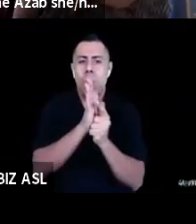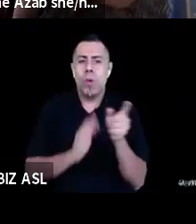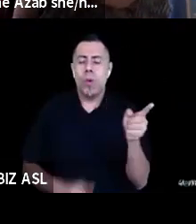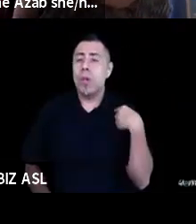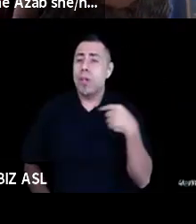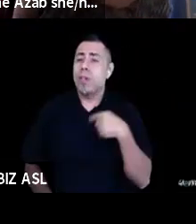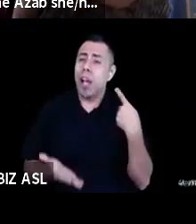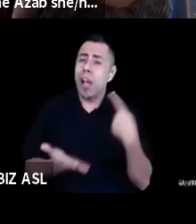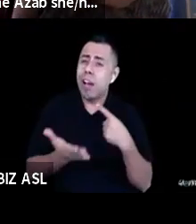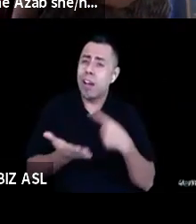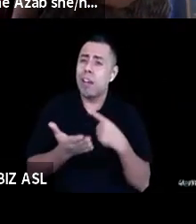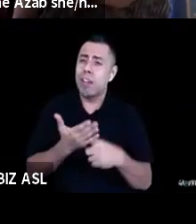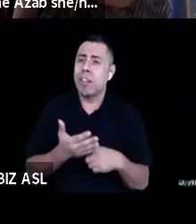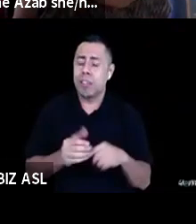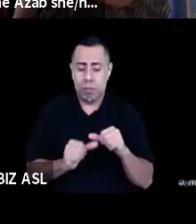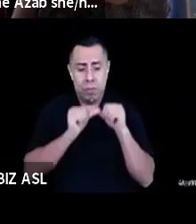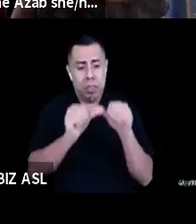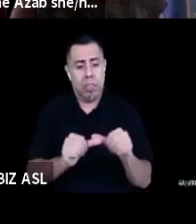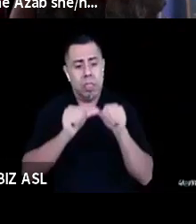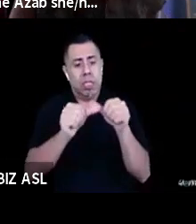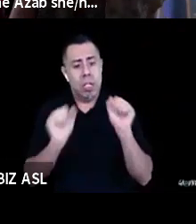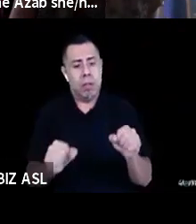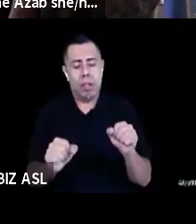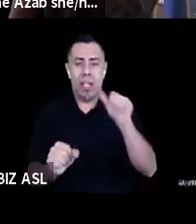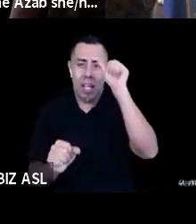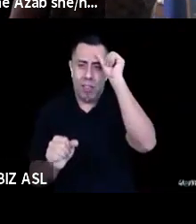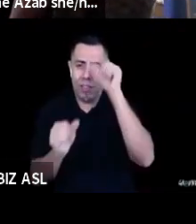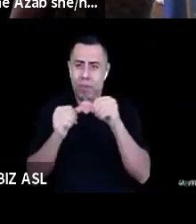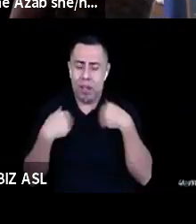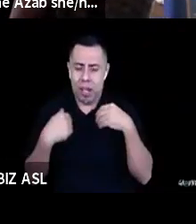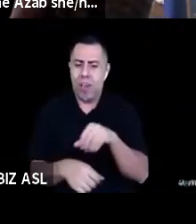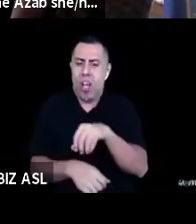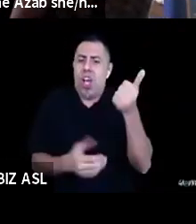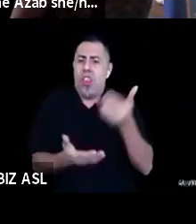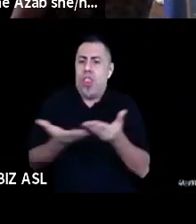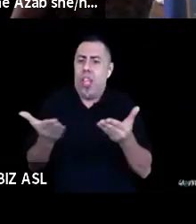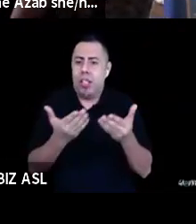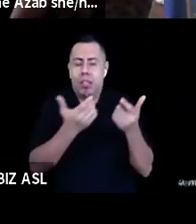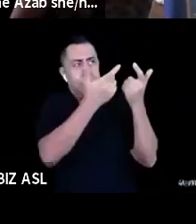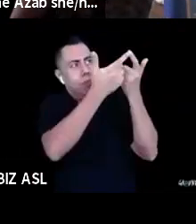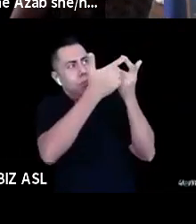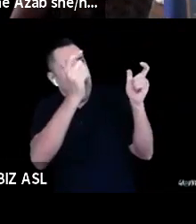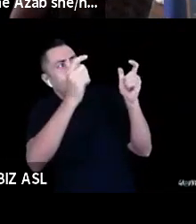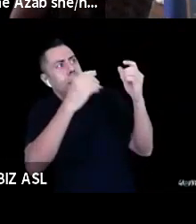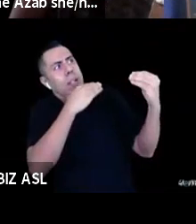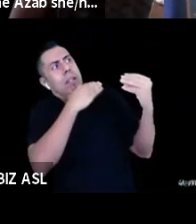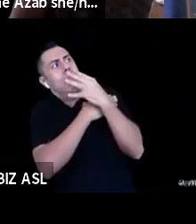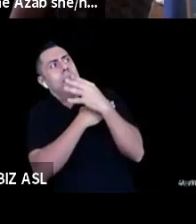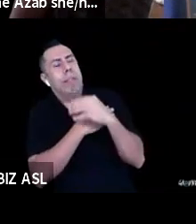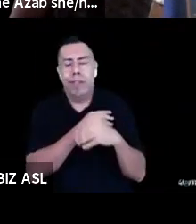we have to keep in mind these larger forces at play that maybe we don't think to turn to like the tax code or,